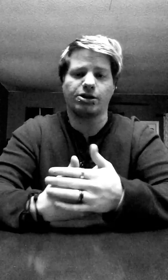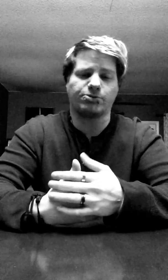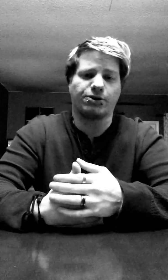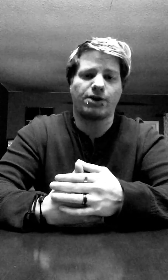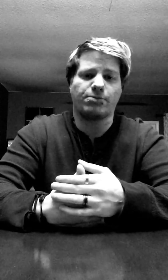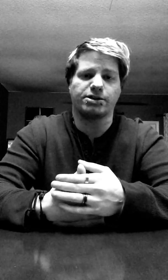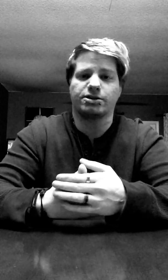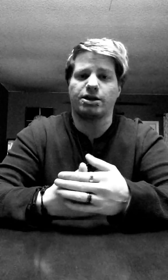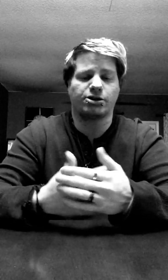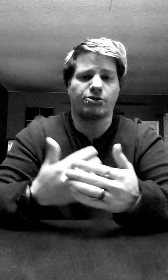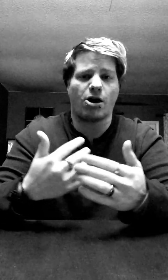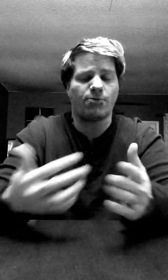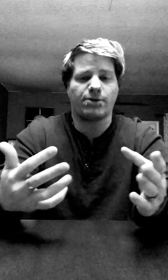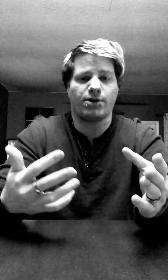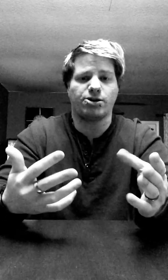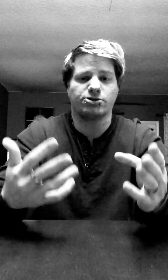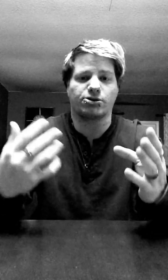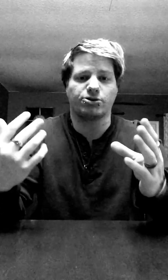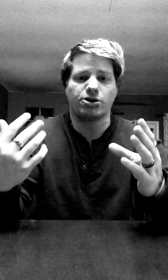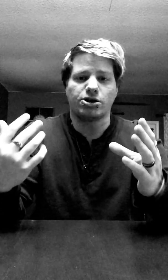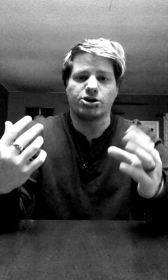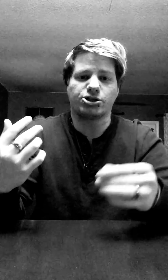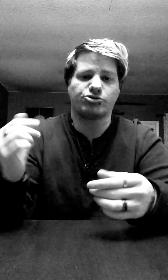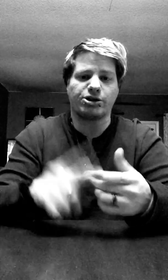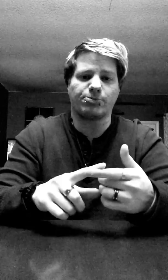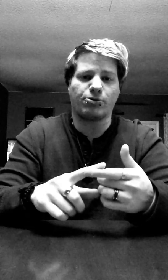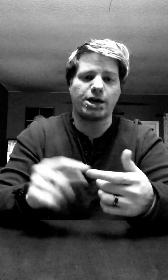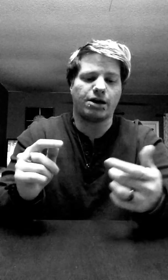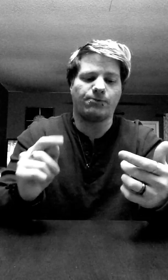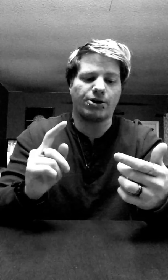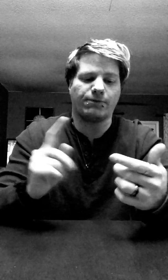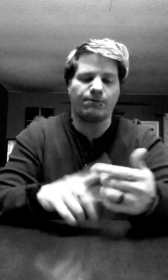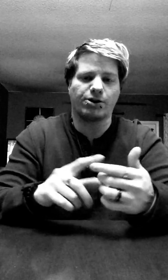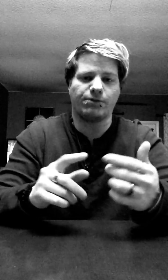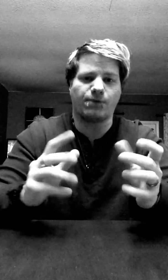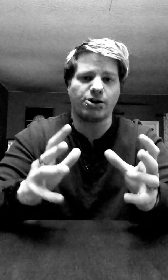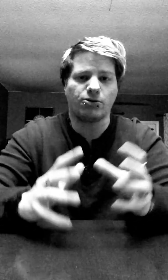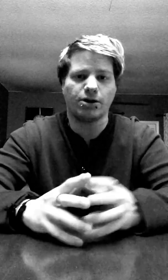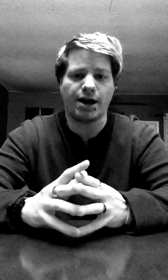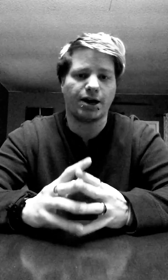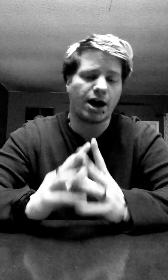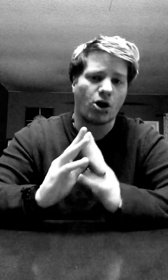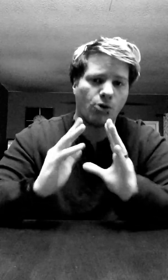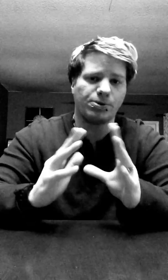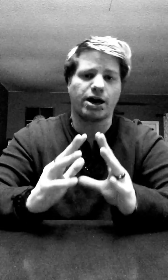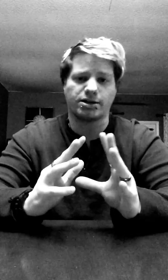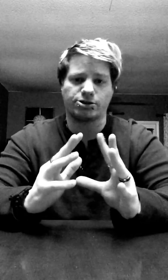this with your family. It's, all of my videos are straight to the point. And, very, very vital. And, I hope you guys enjoyed